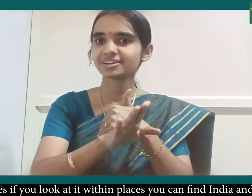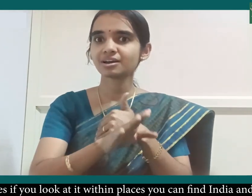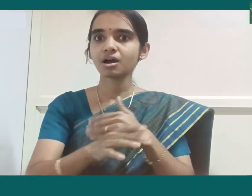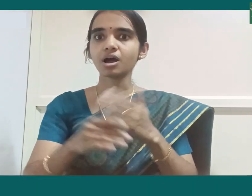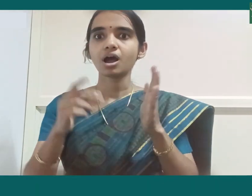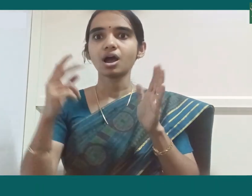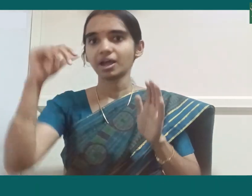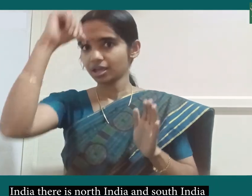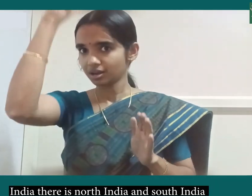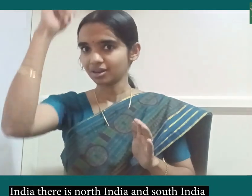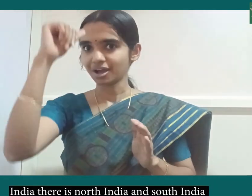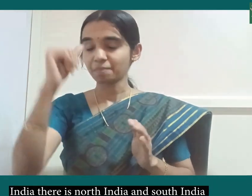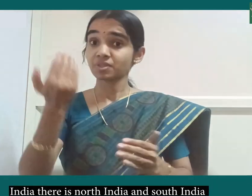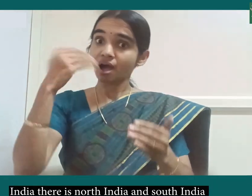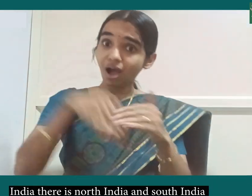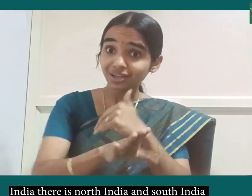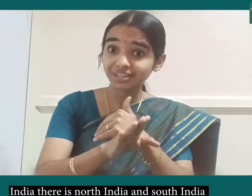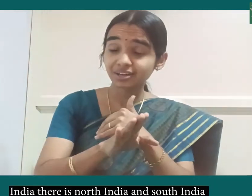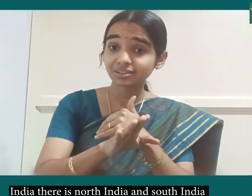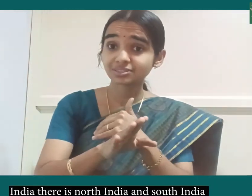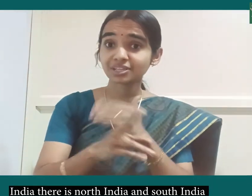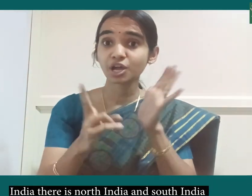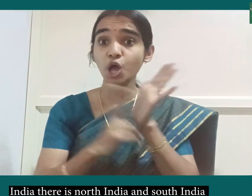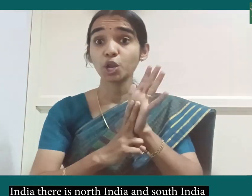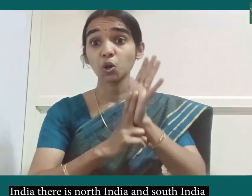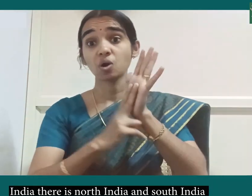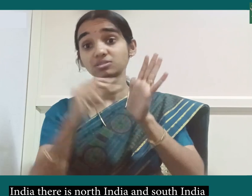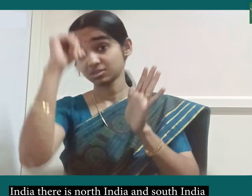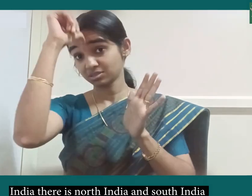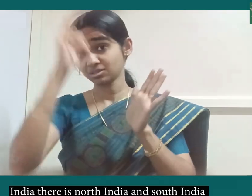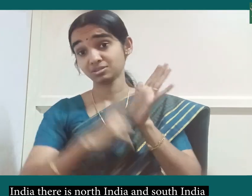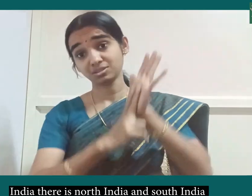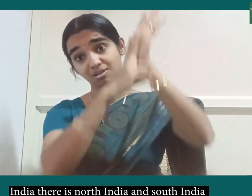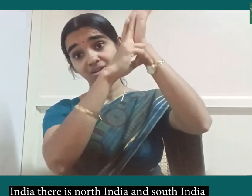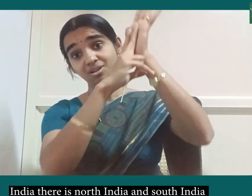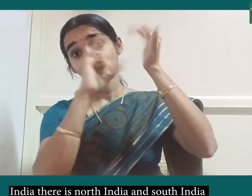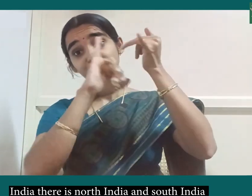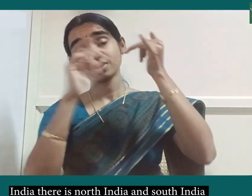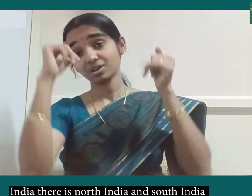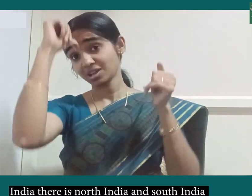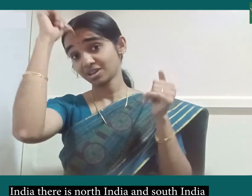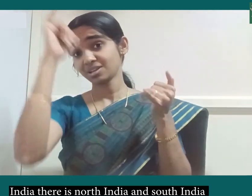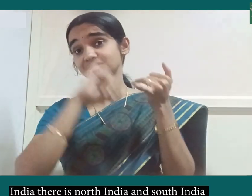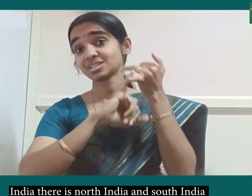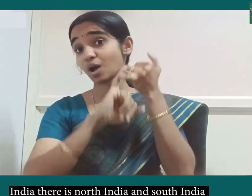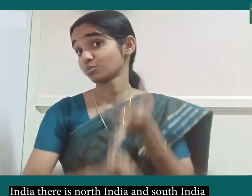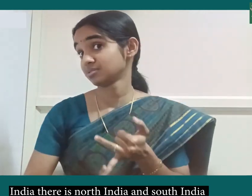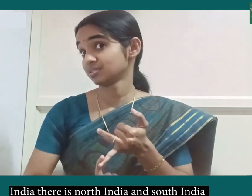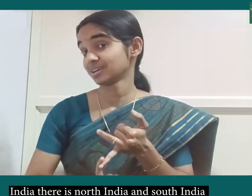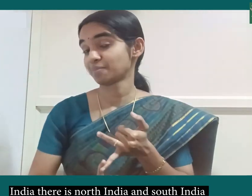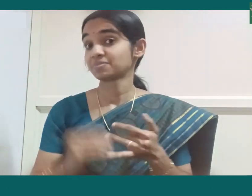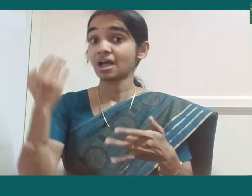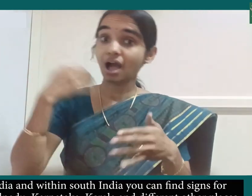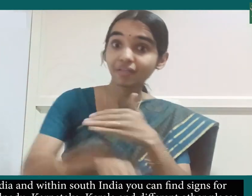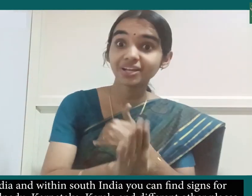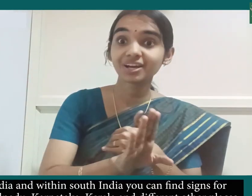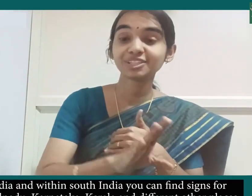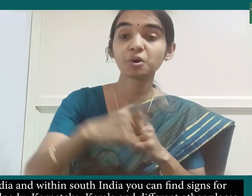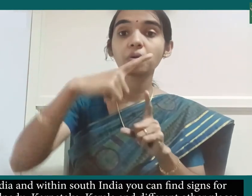India and within India there is North India and South India and within South India you can